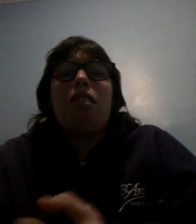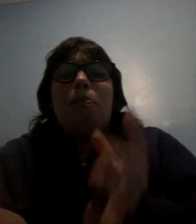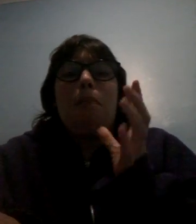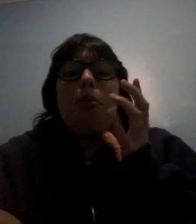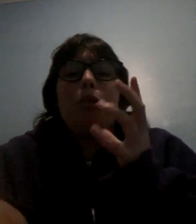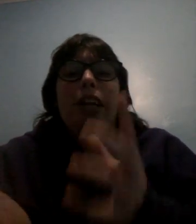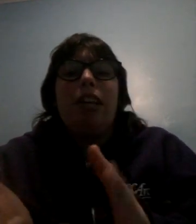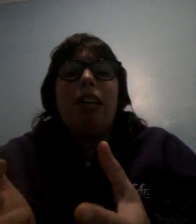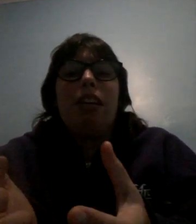like the break